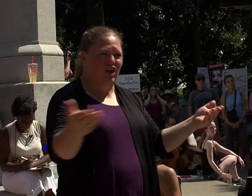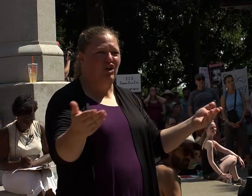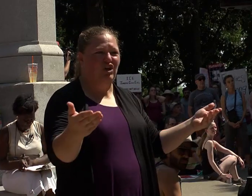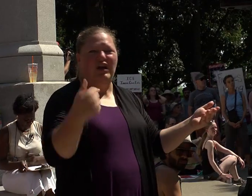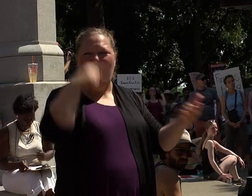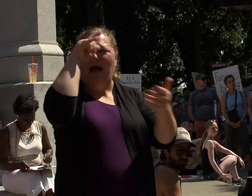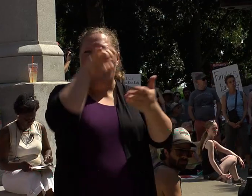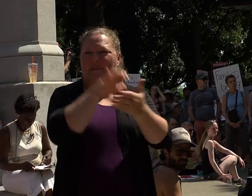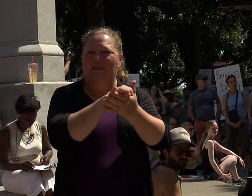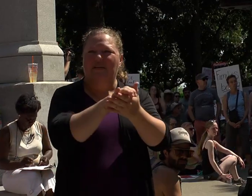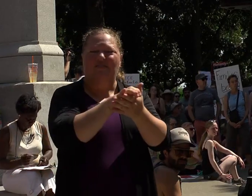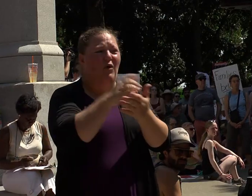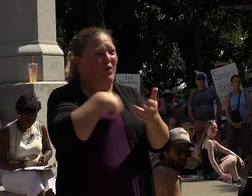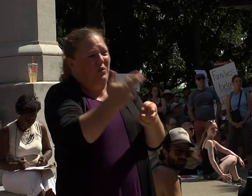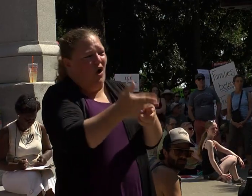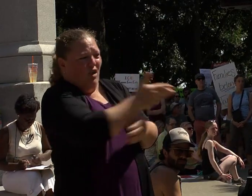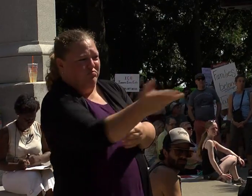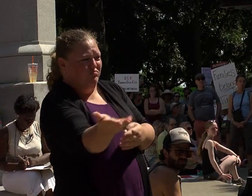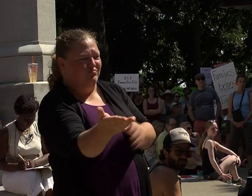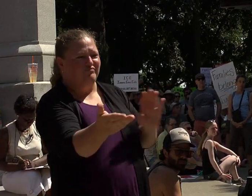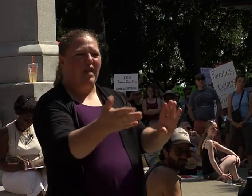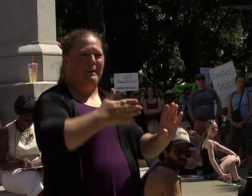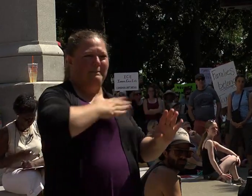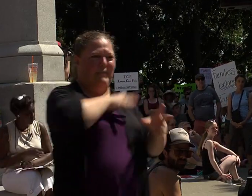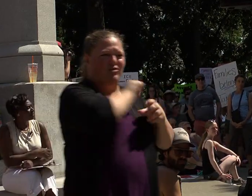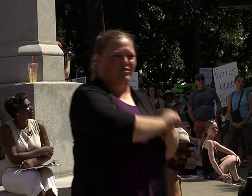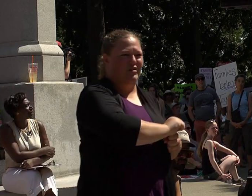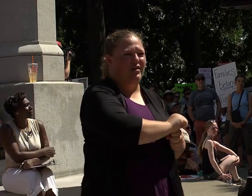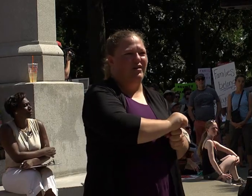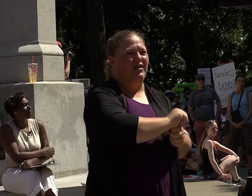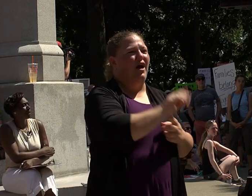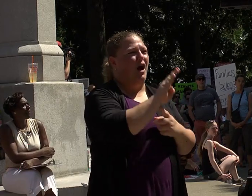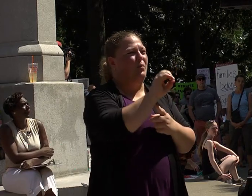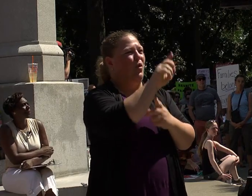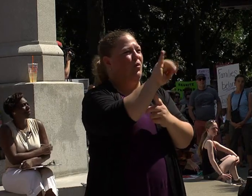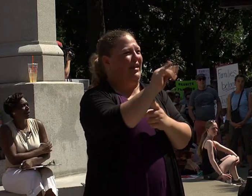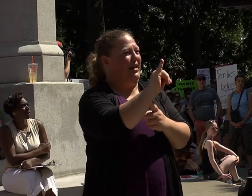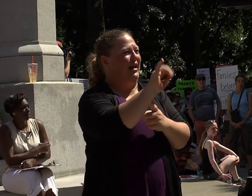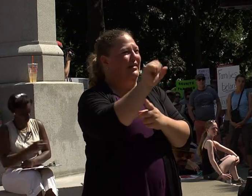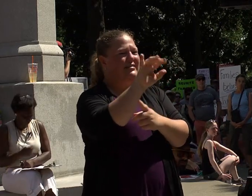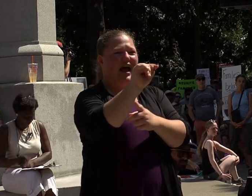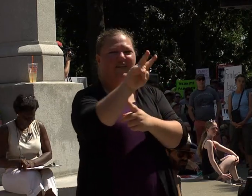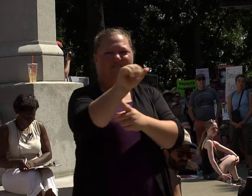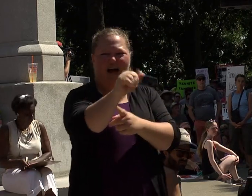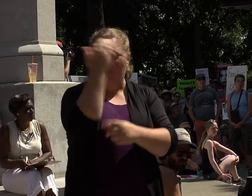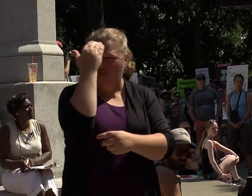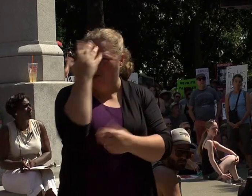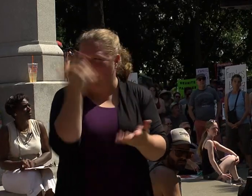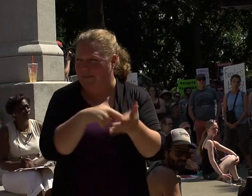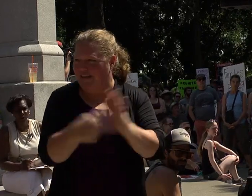believe you are what we would call, in my tradition, a bodhisattva. Do you know what a